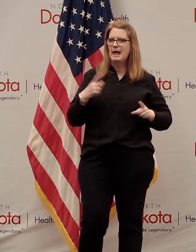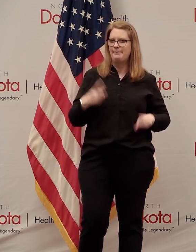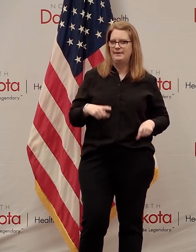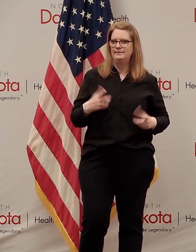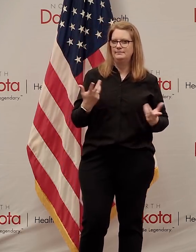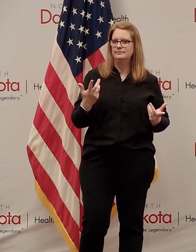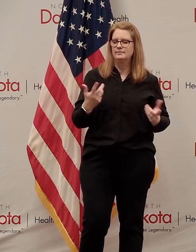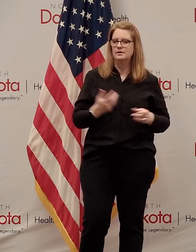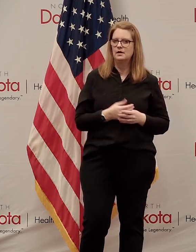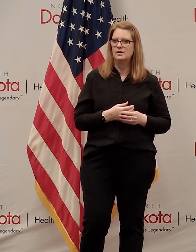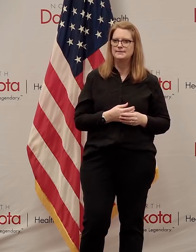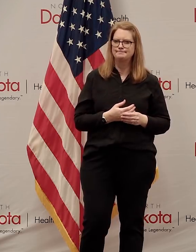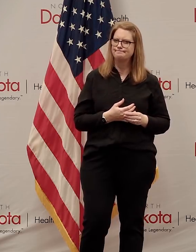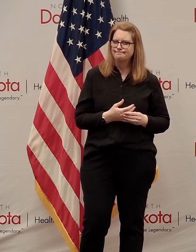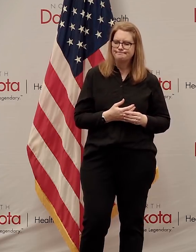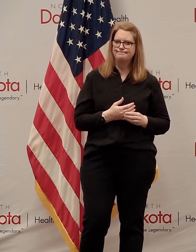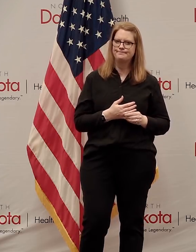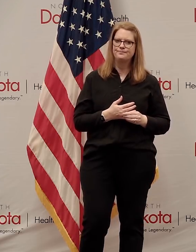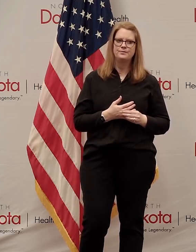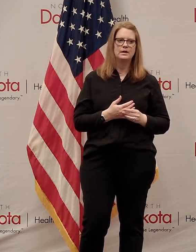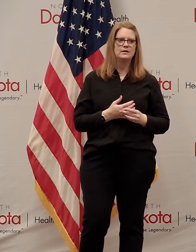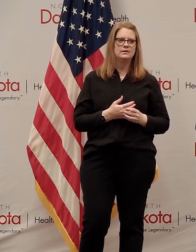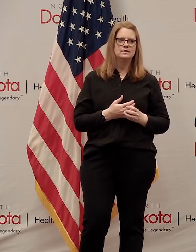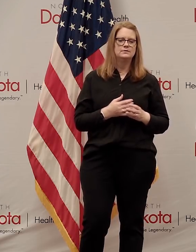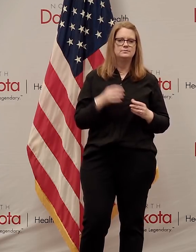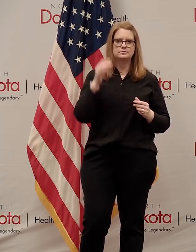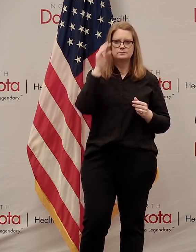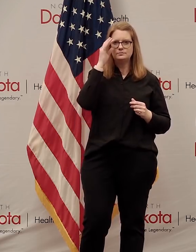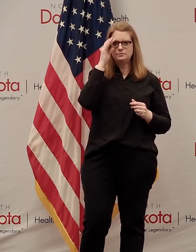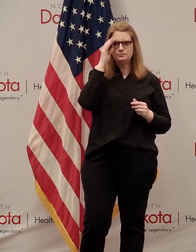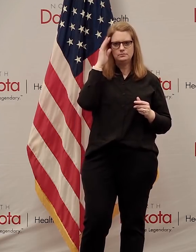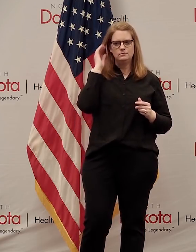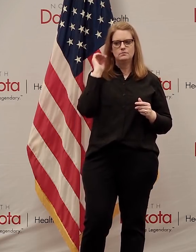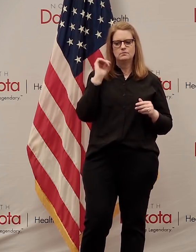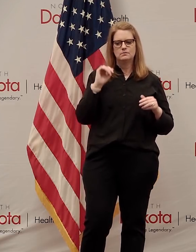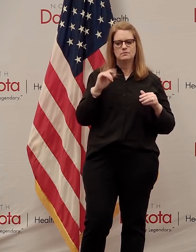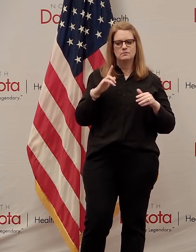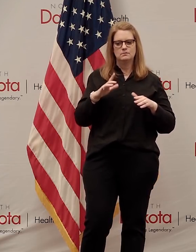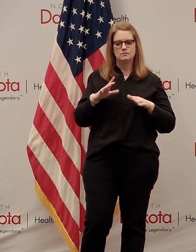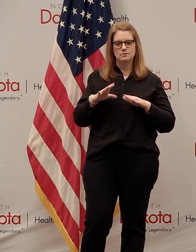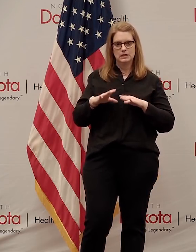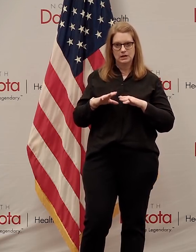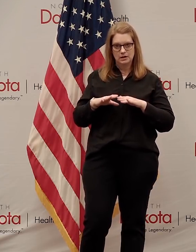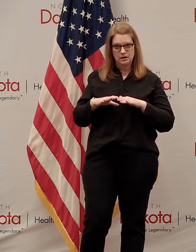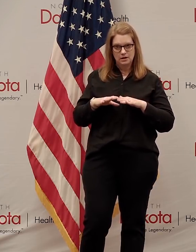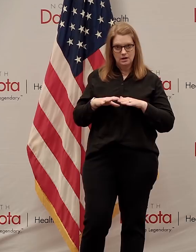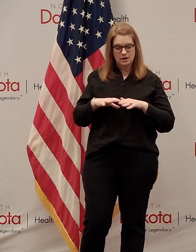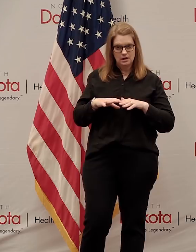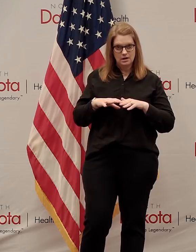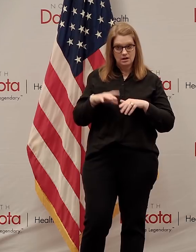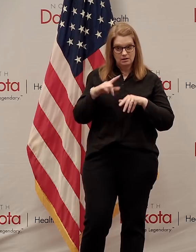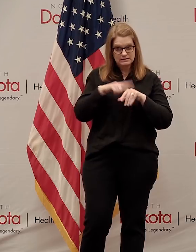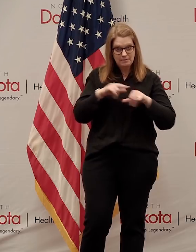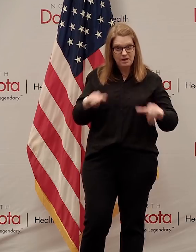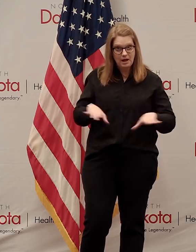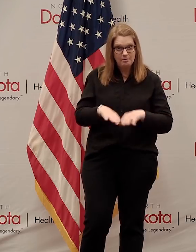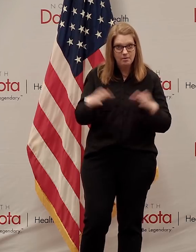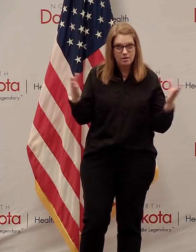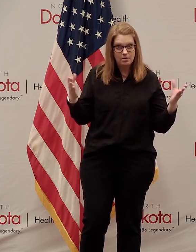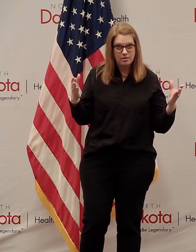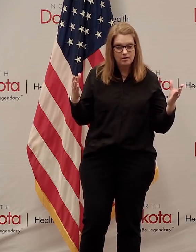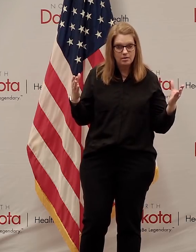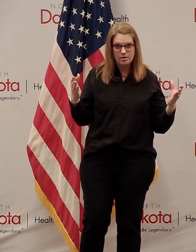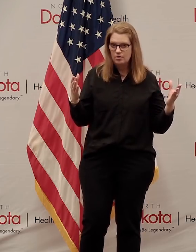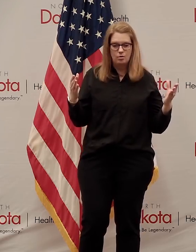as, because we're, we're, openings will occur not in complete synchronicity, and that will